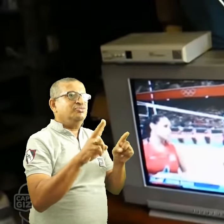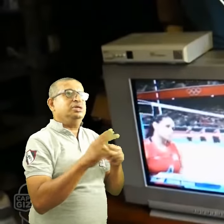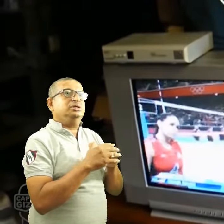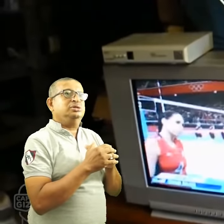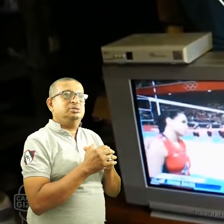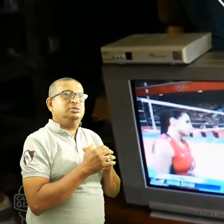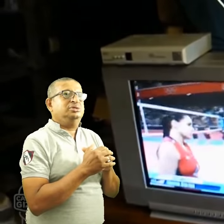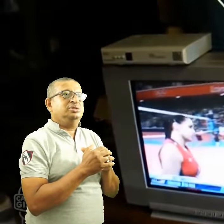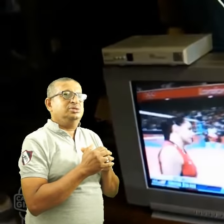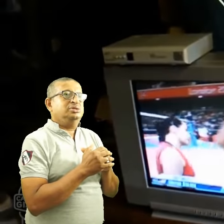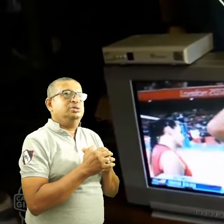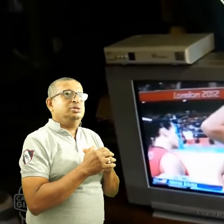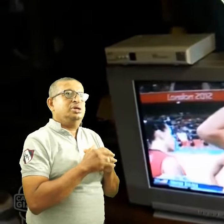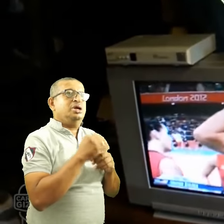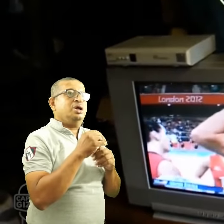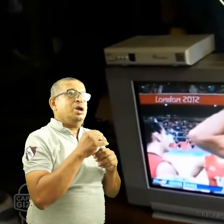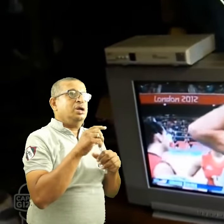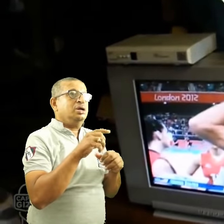converter box.